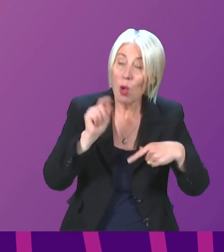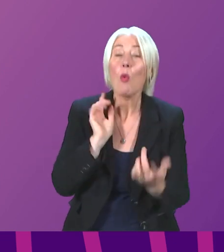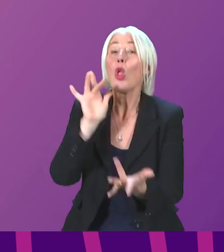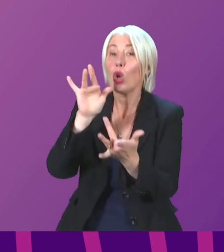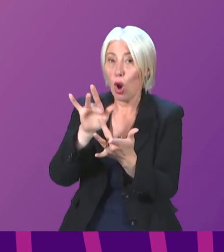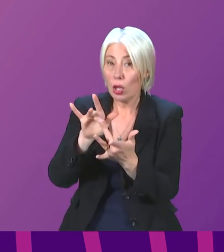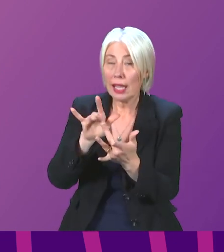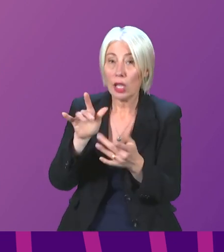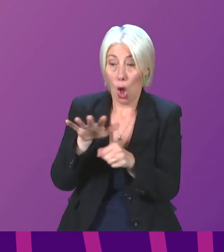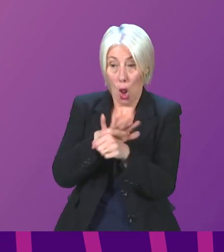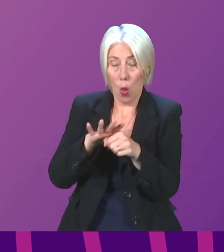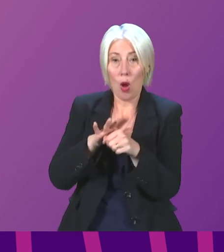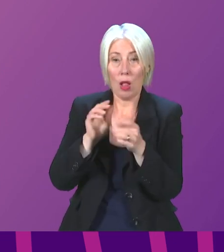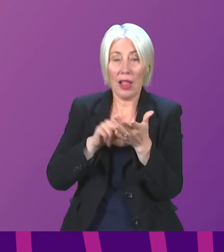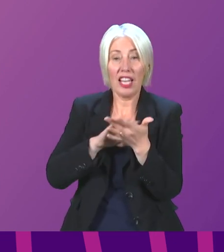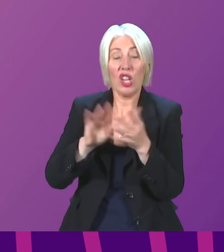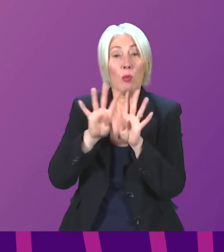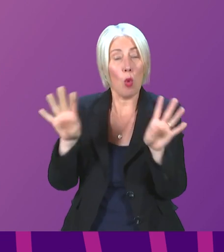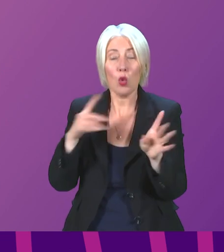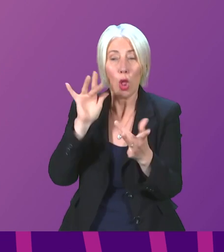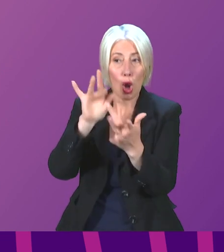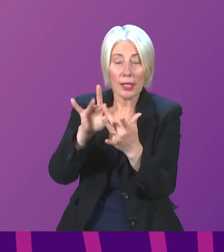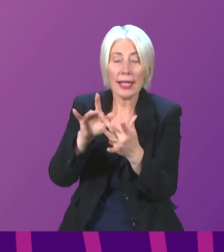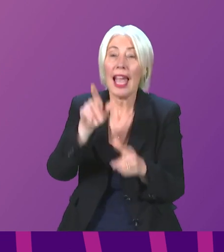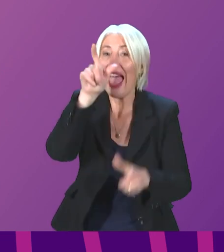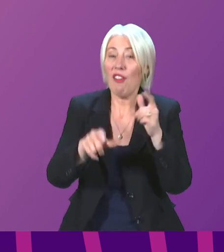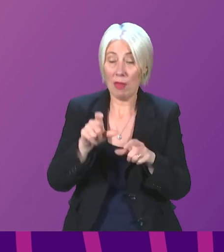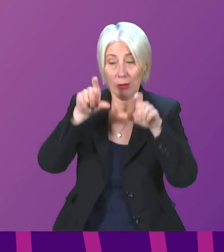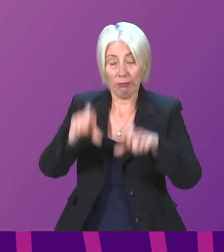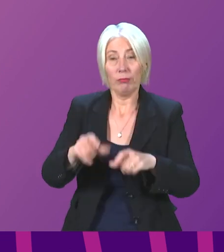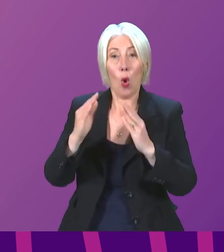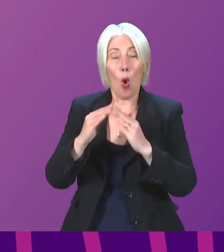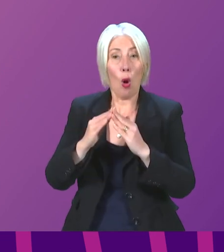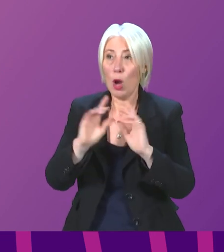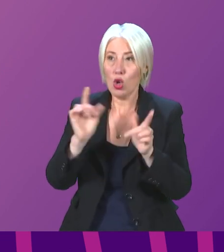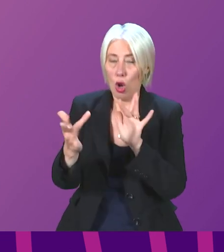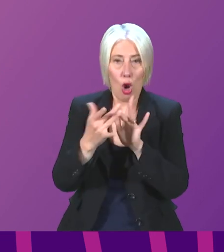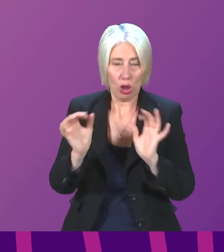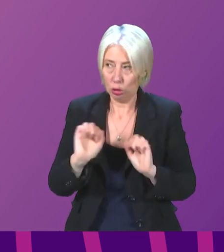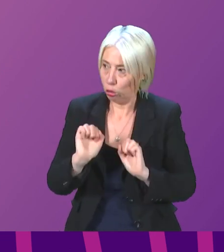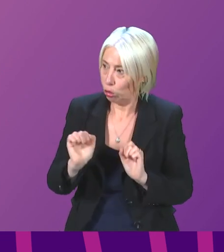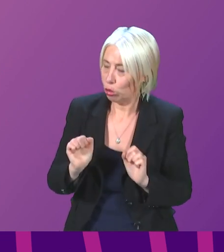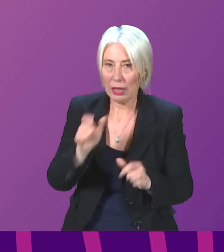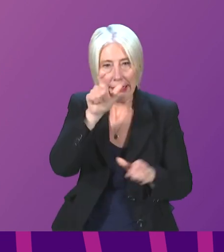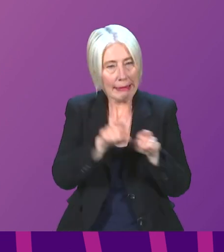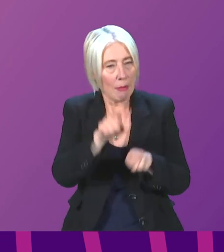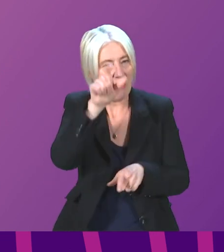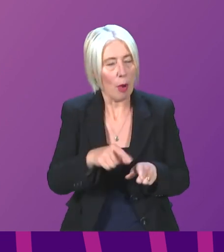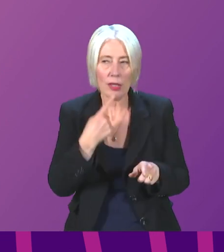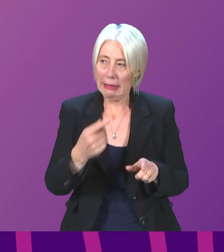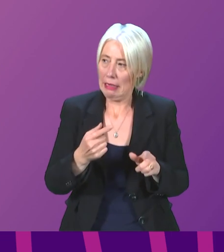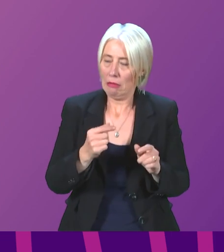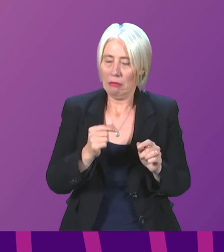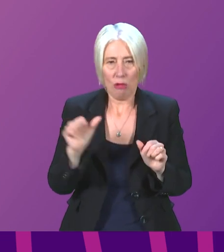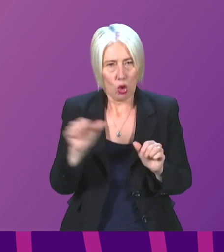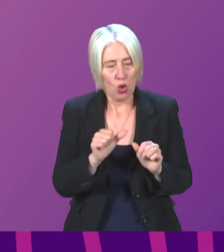by their local board. People who are housebound who have not been contacted, much like anybody else who feels they should be eligible, as Dr Gohani